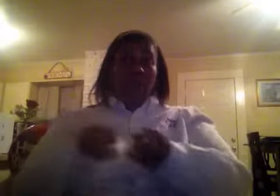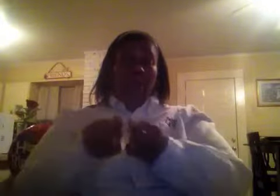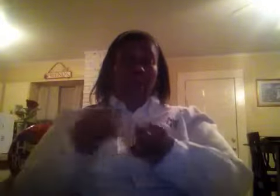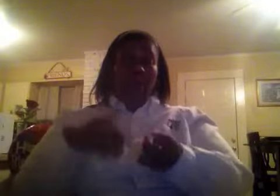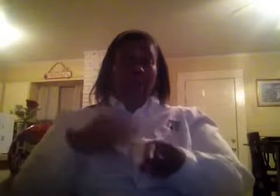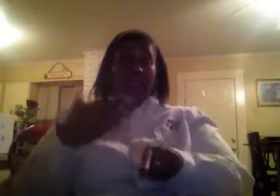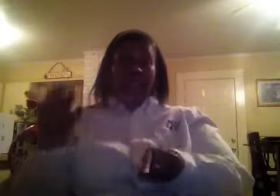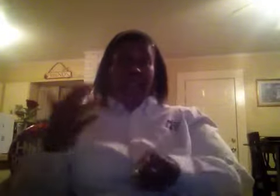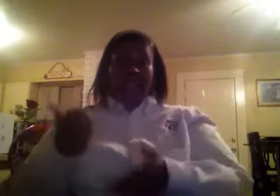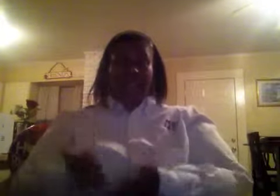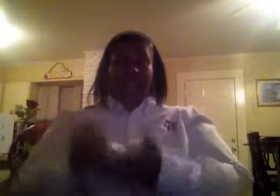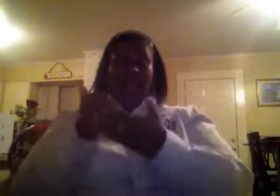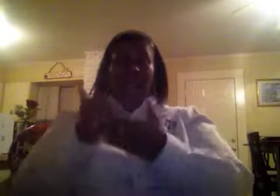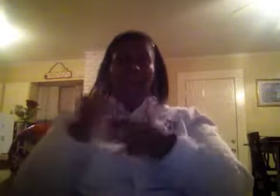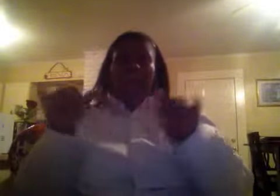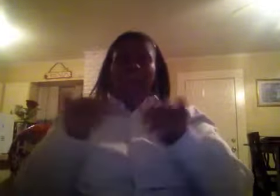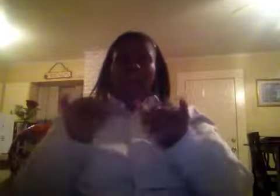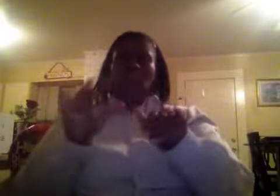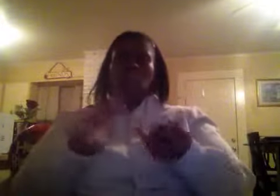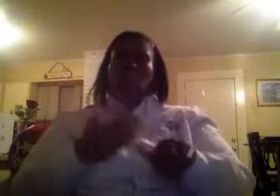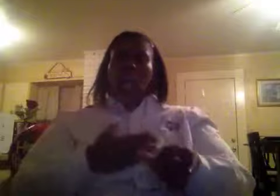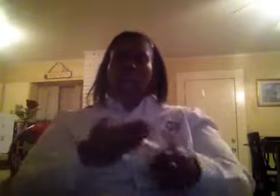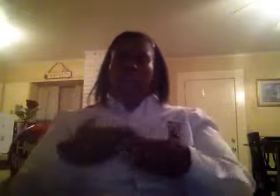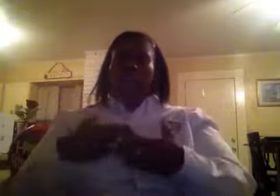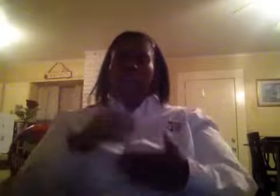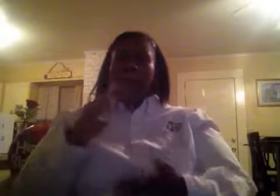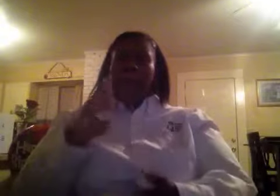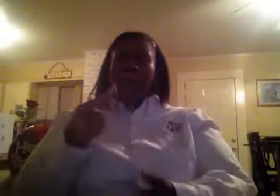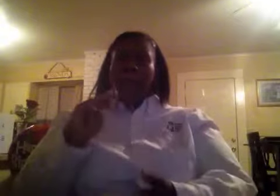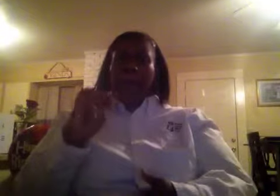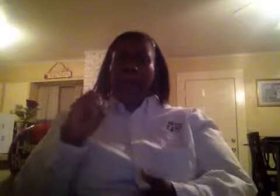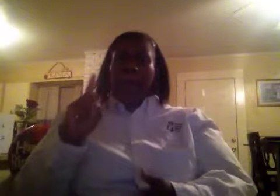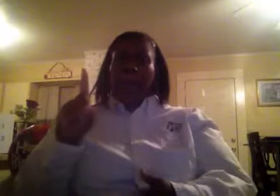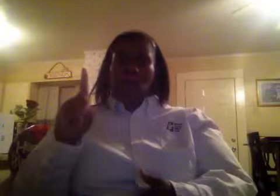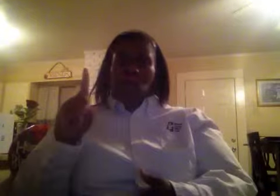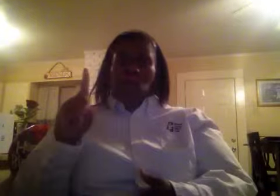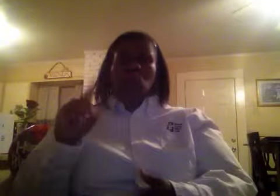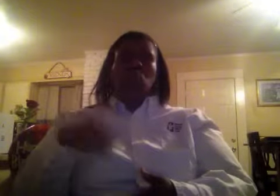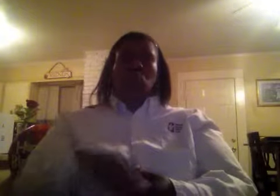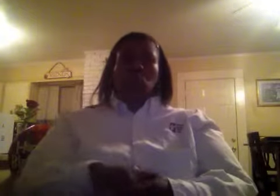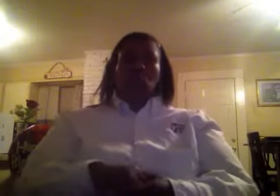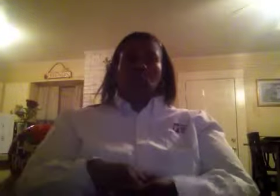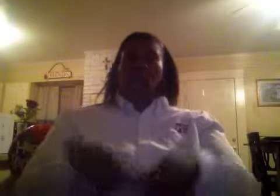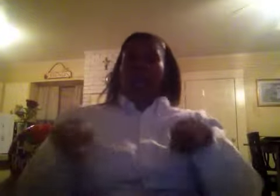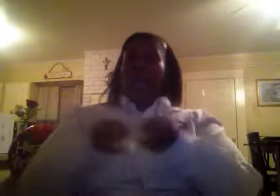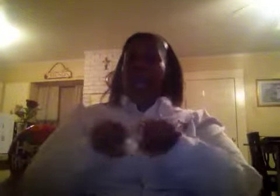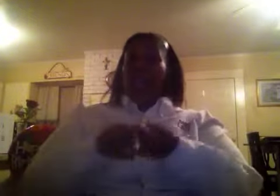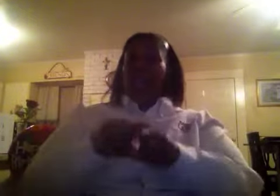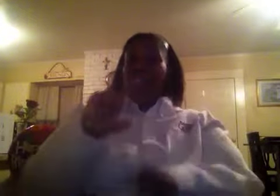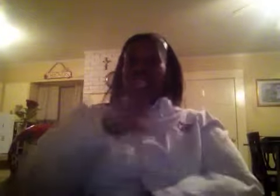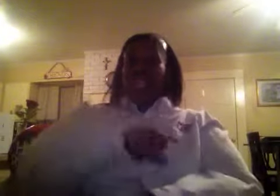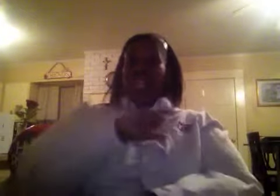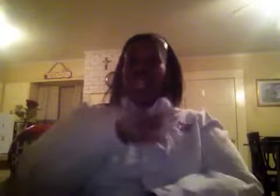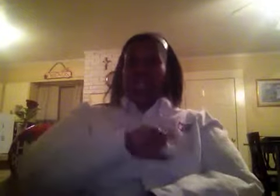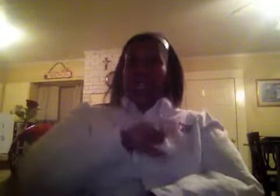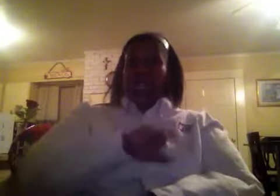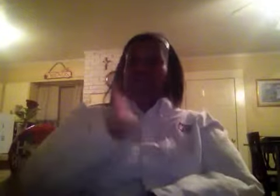recognition software instead of complicated passwords. For VOA Learning